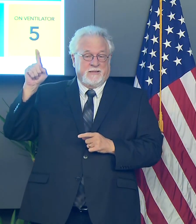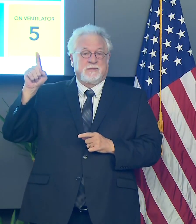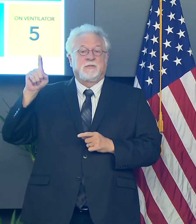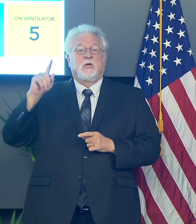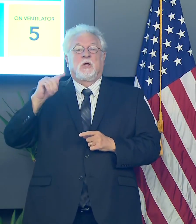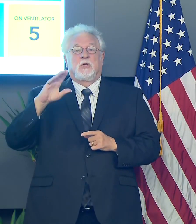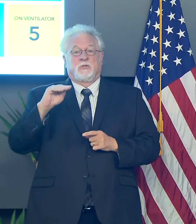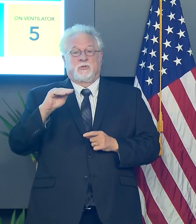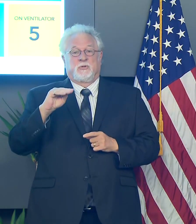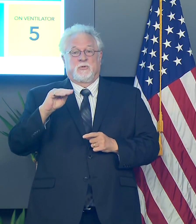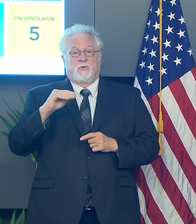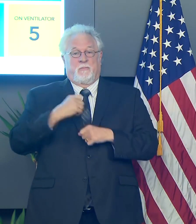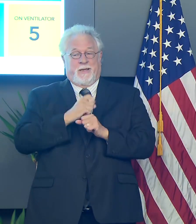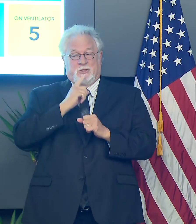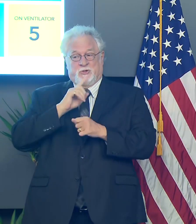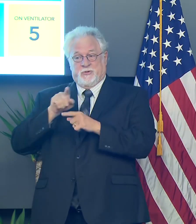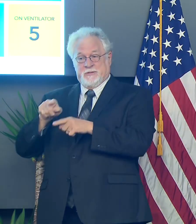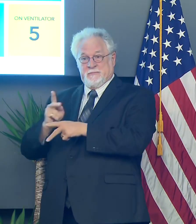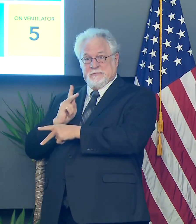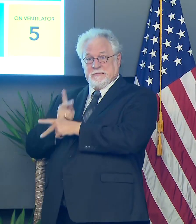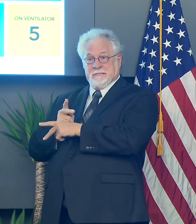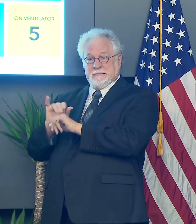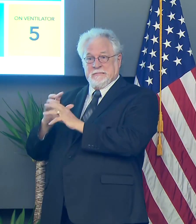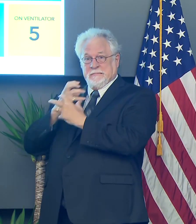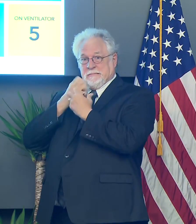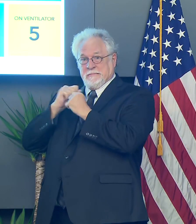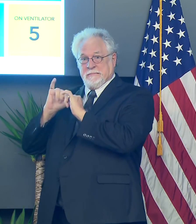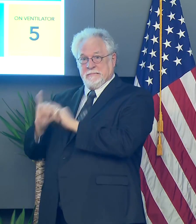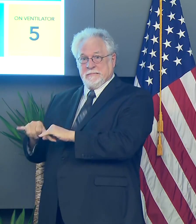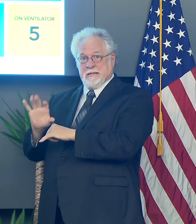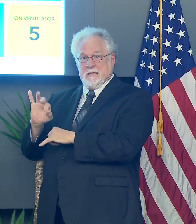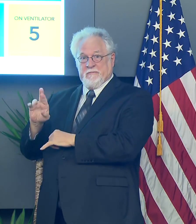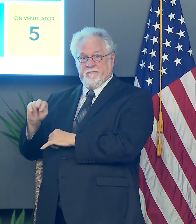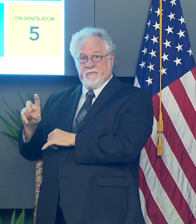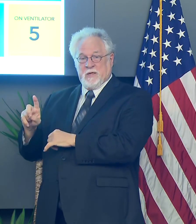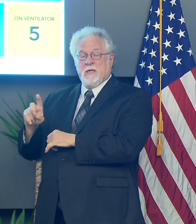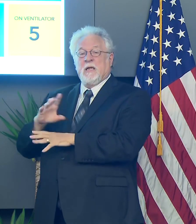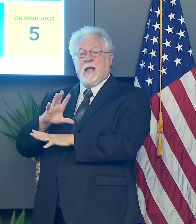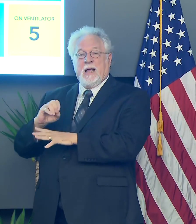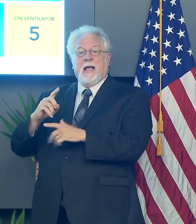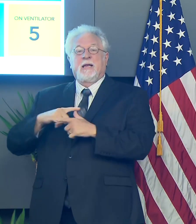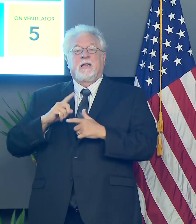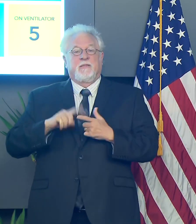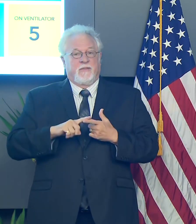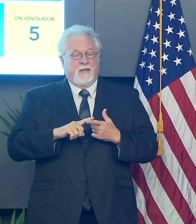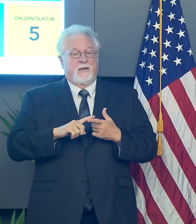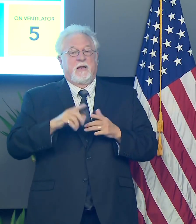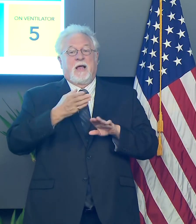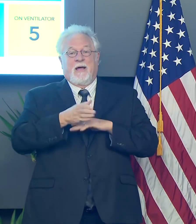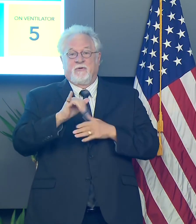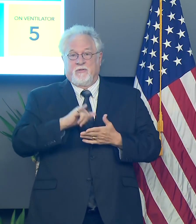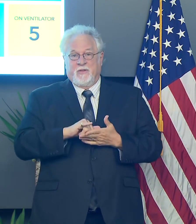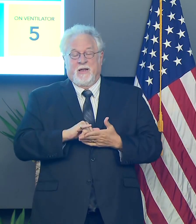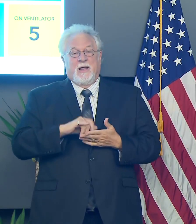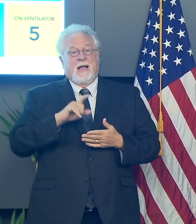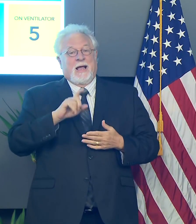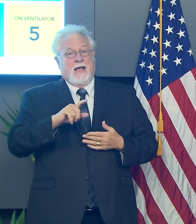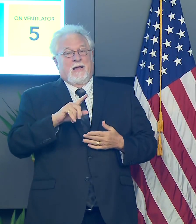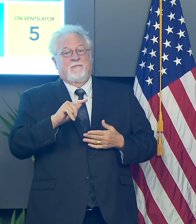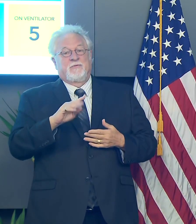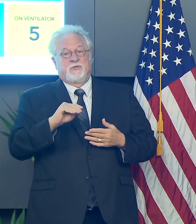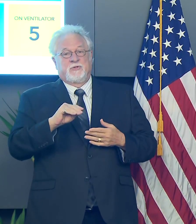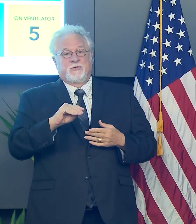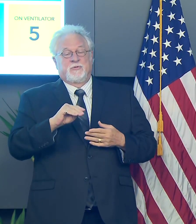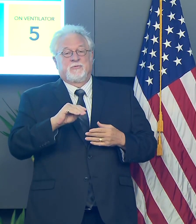in order to, uh, ensure the solvency of that fund. Uh, and then at some point subsequent to that, we will have to